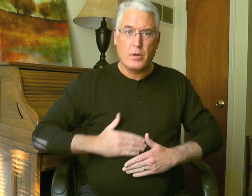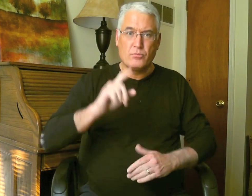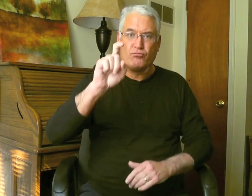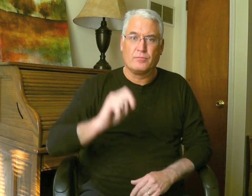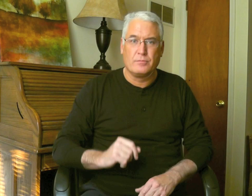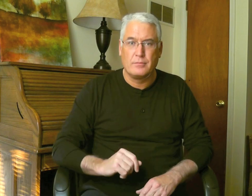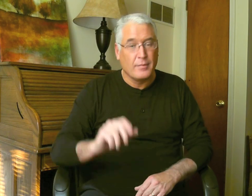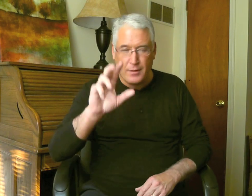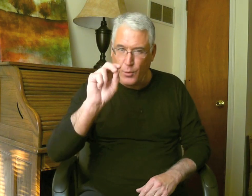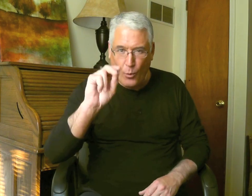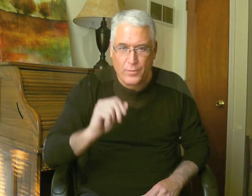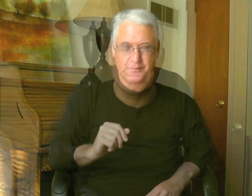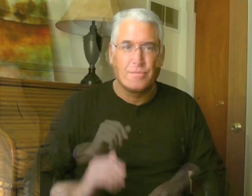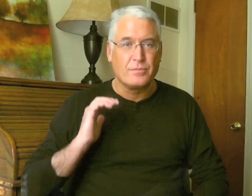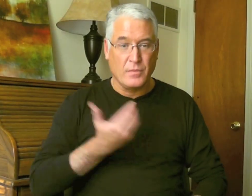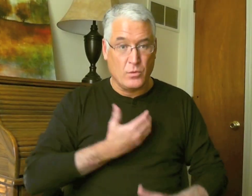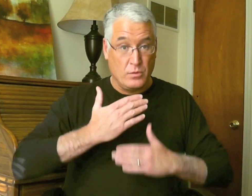Will God get rid of our bodies? No.